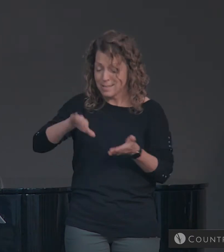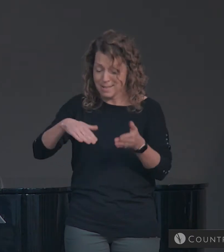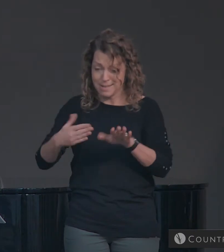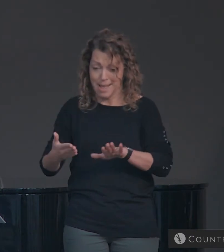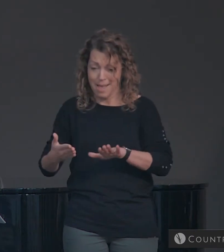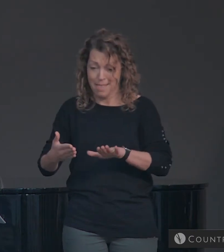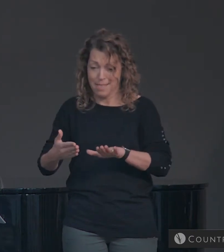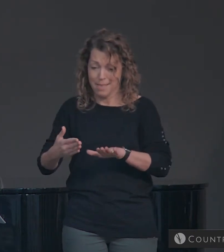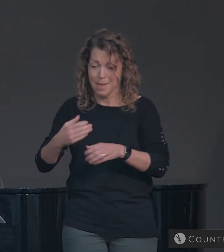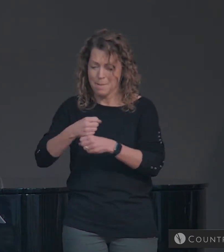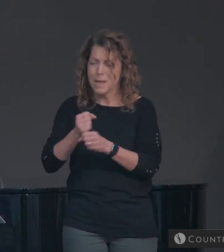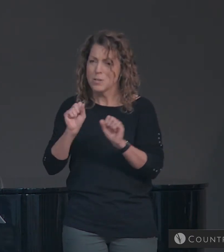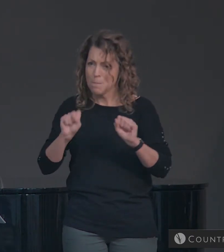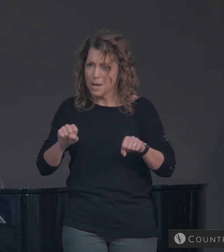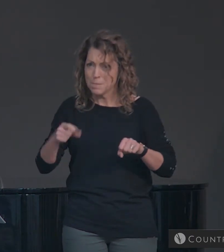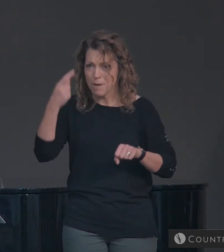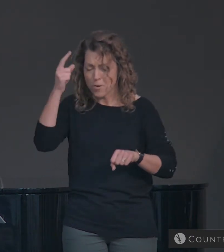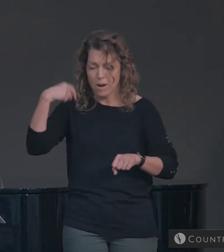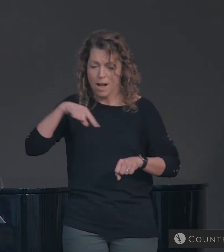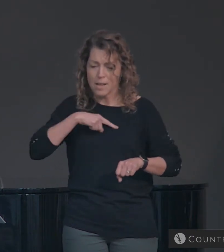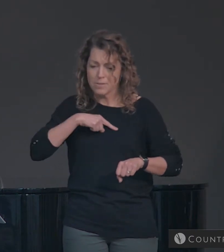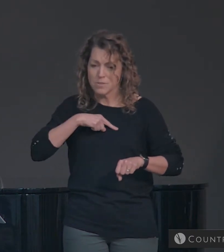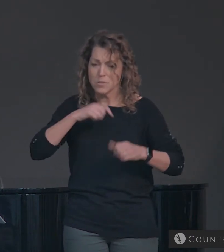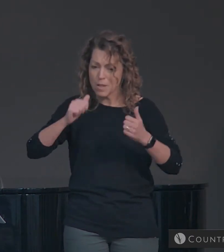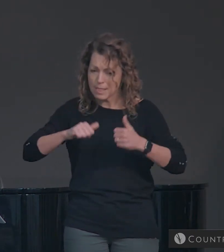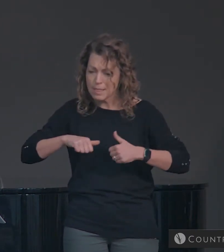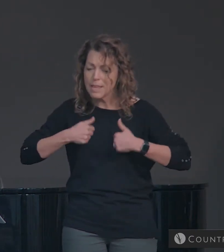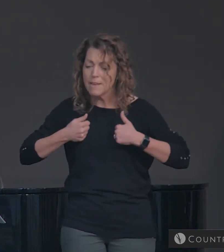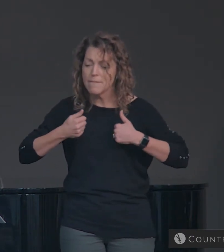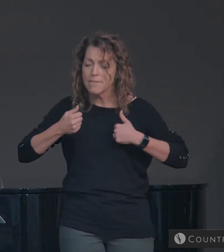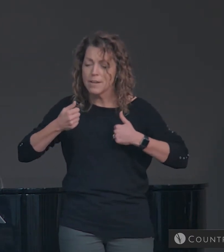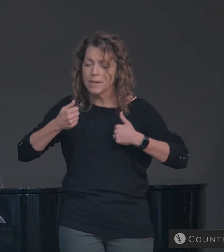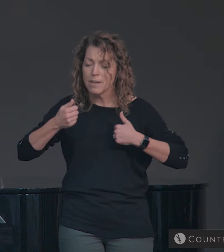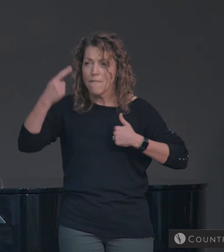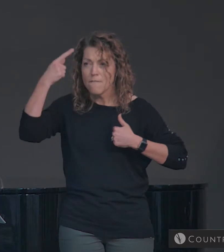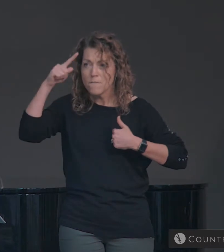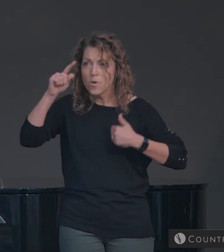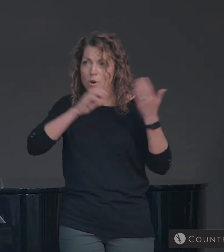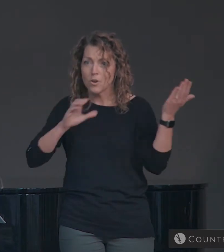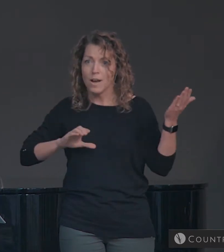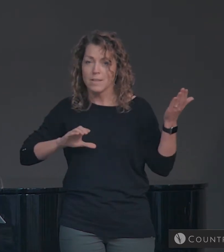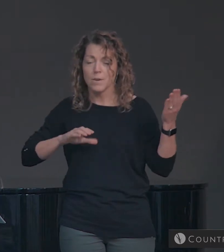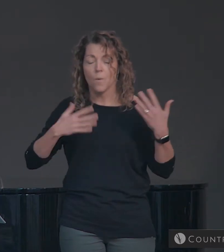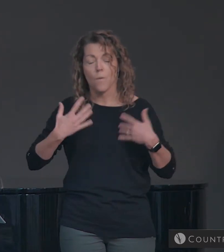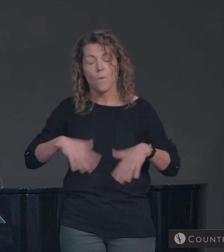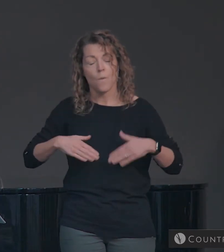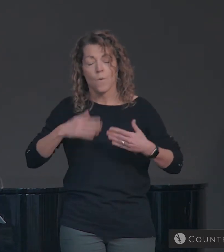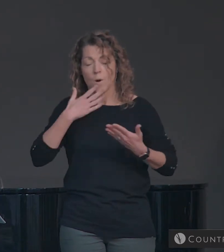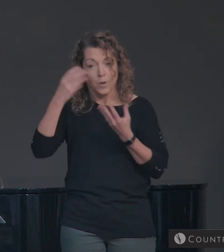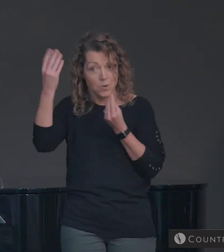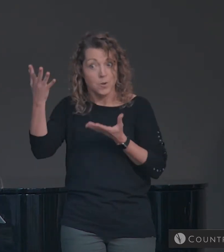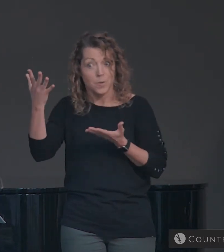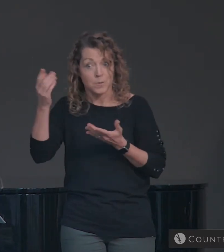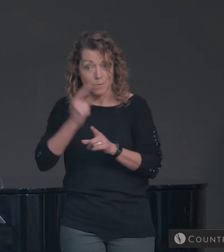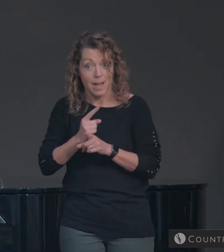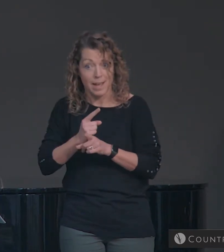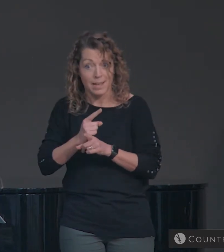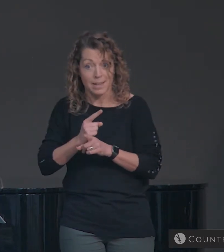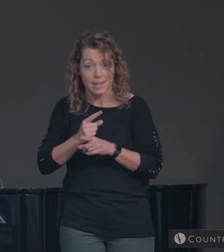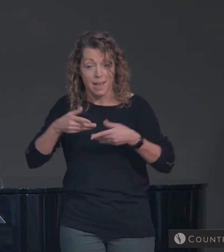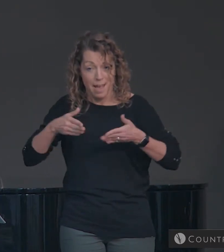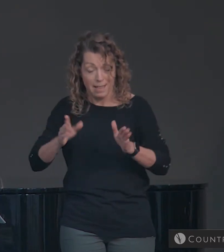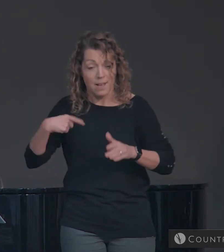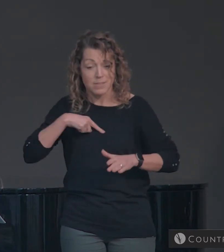for us to live for Christ. That's great news. It allows us to grow in our faith.